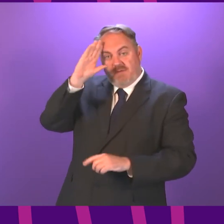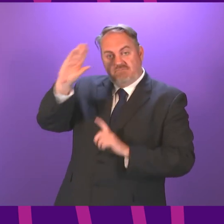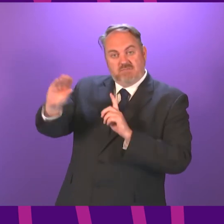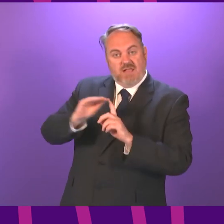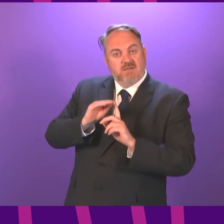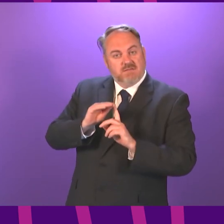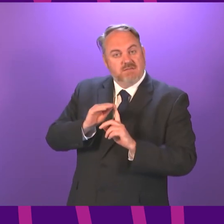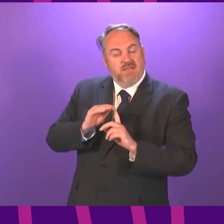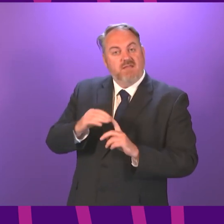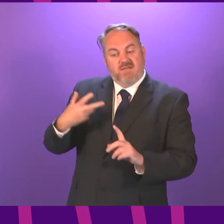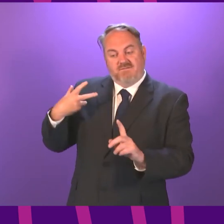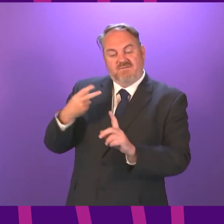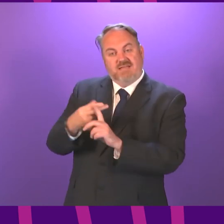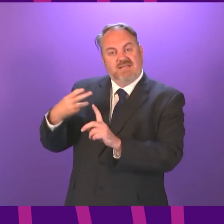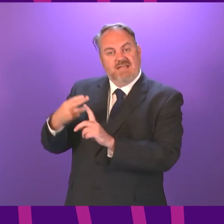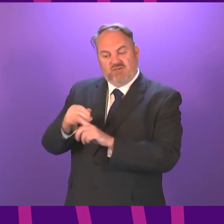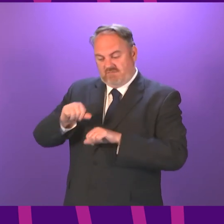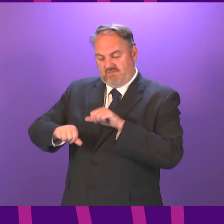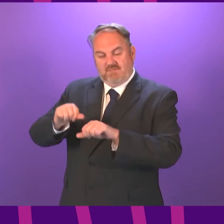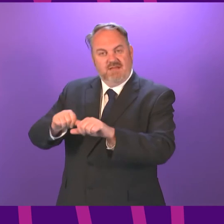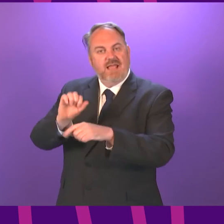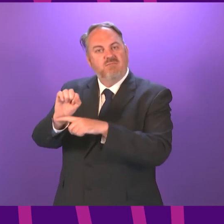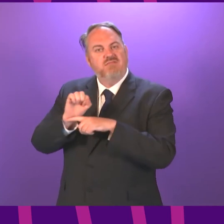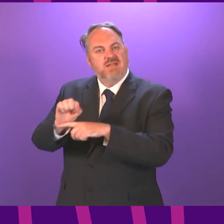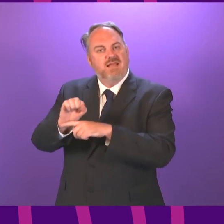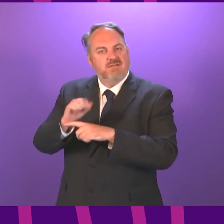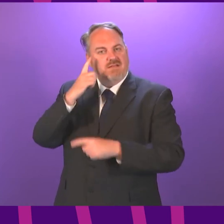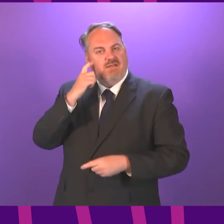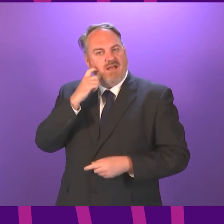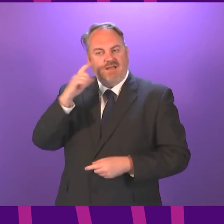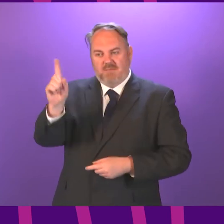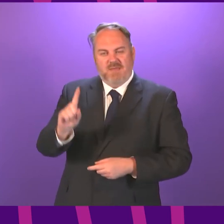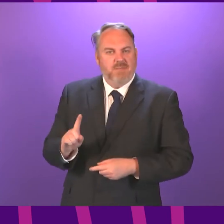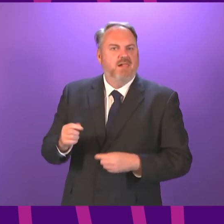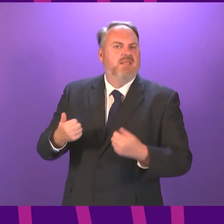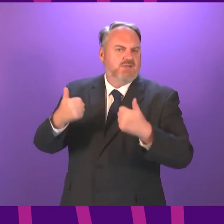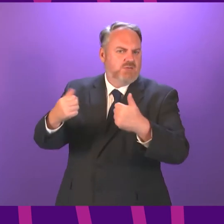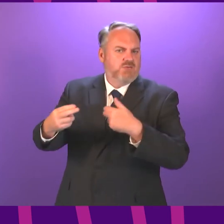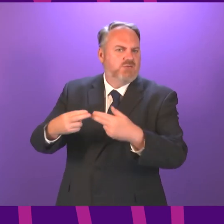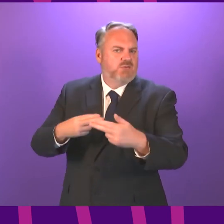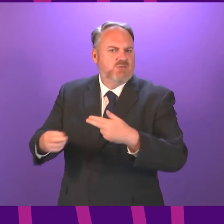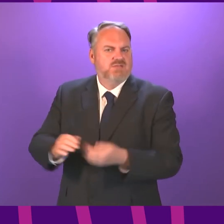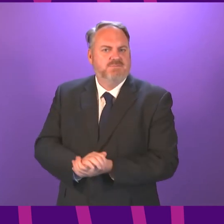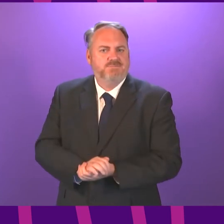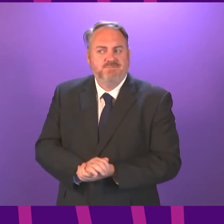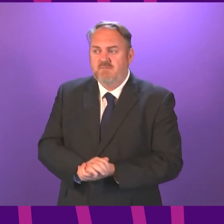And that's because the vaccination scheme is our route out of both the restrictions and this pandemic. So I hope that once the JCVI